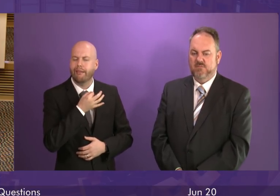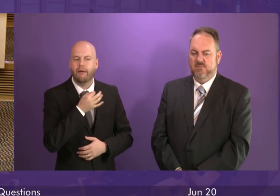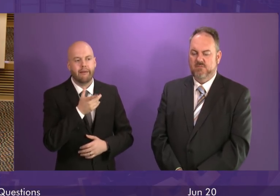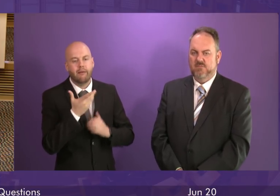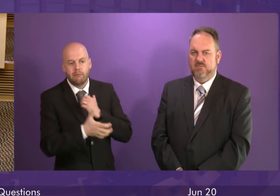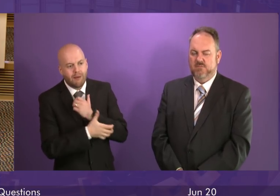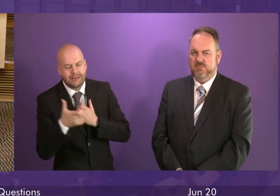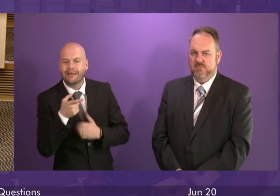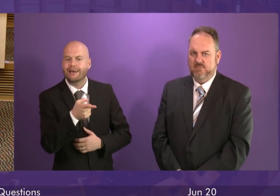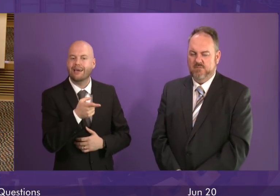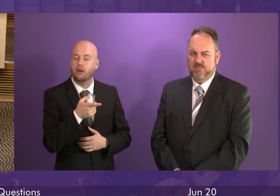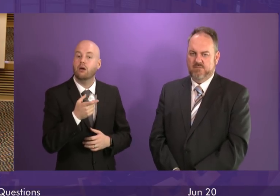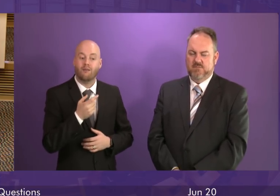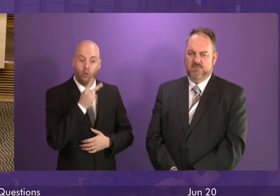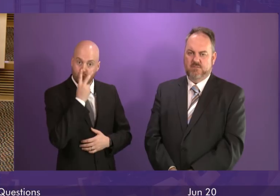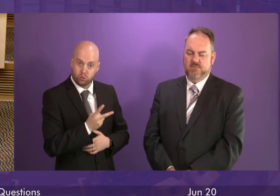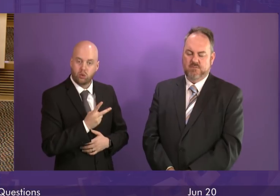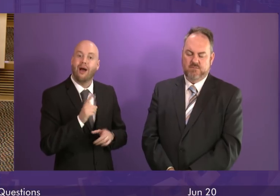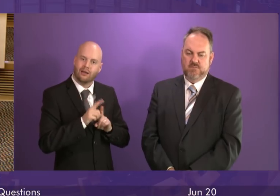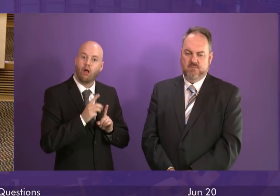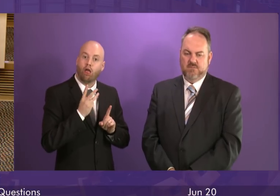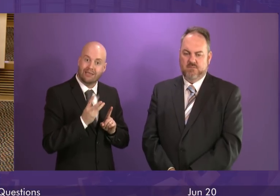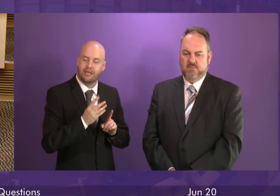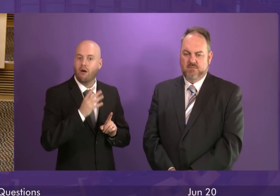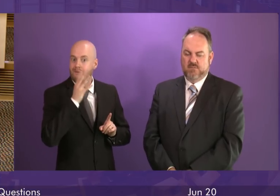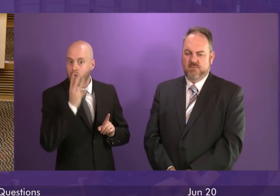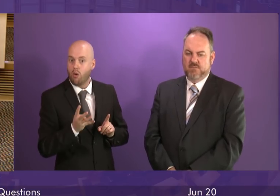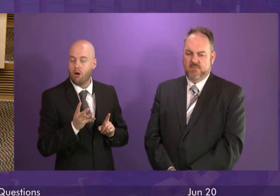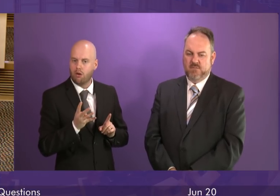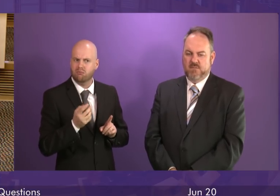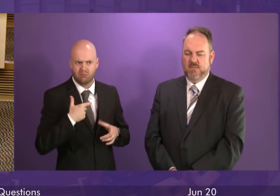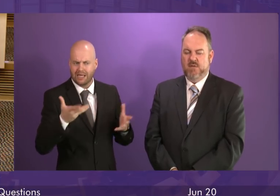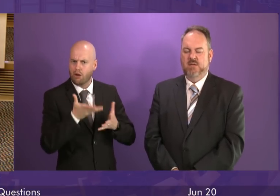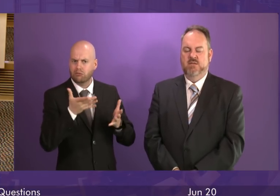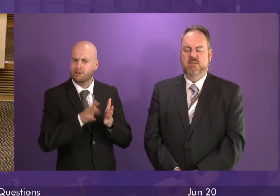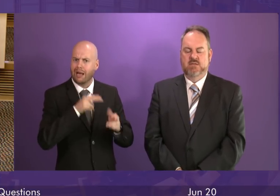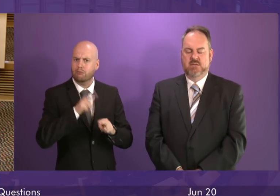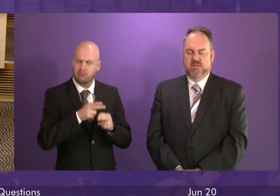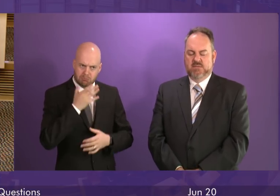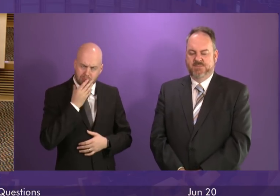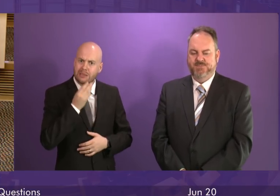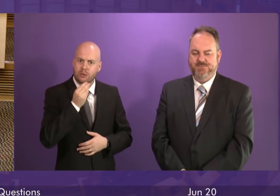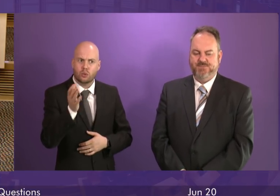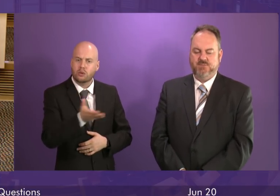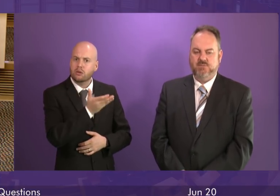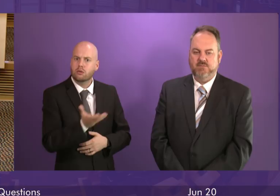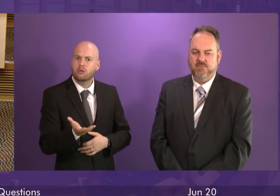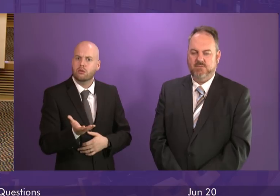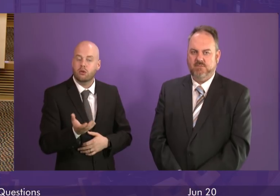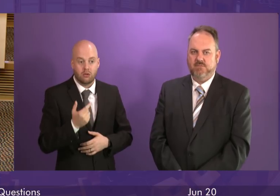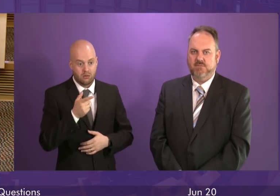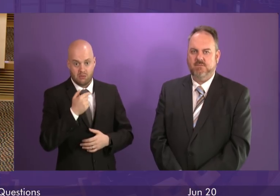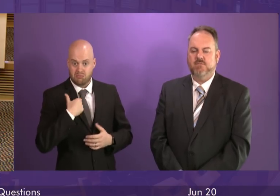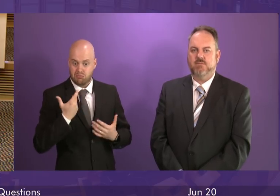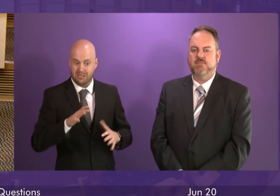three- and four-year-olds. We continue to encourage parents who want to make use of that to do so. Our job is to make sure that provision is